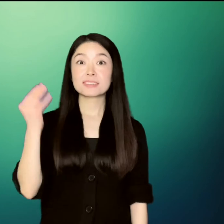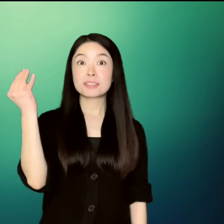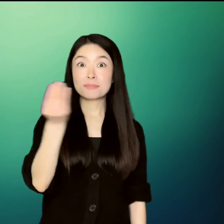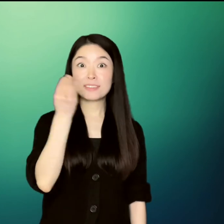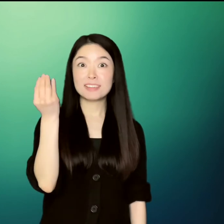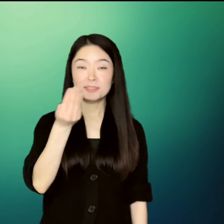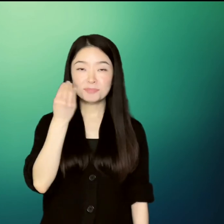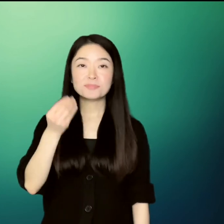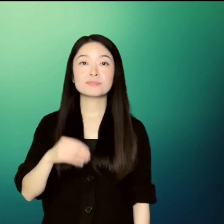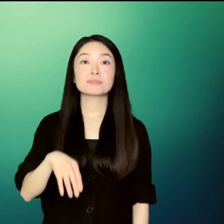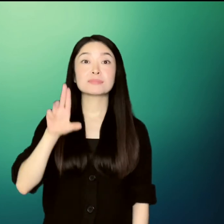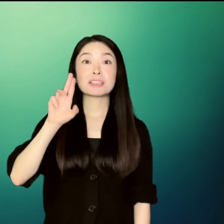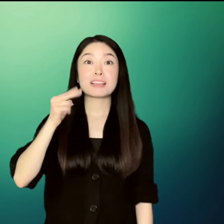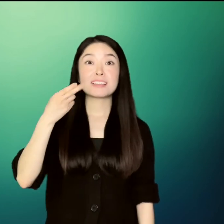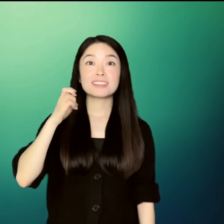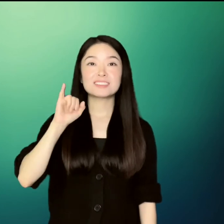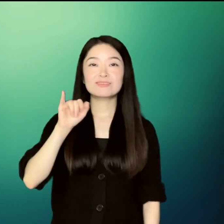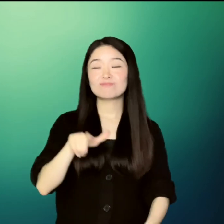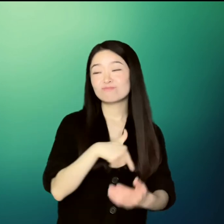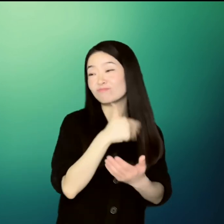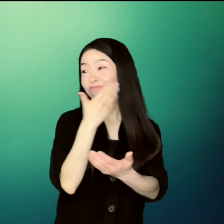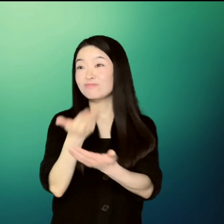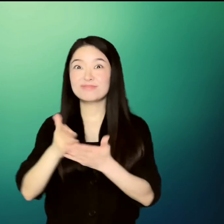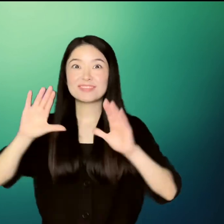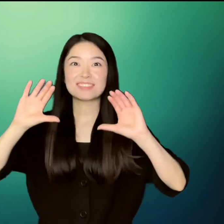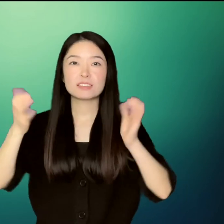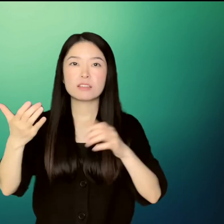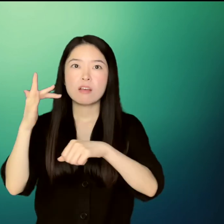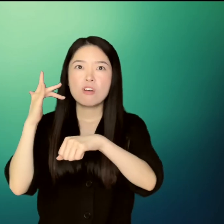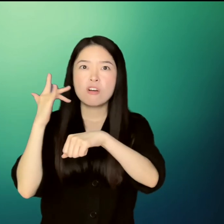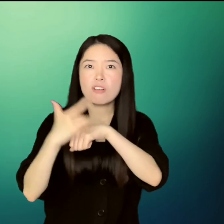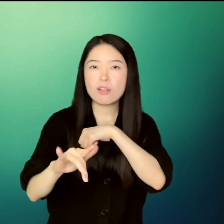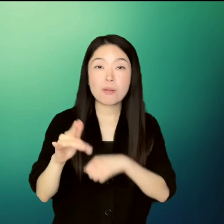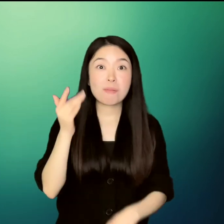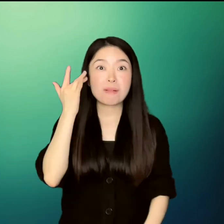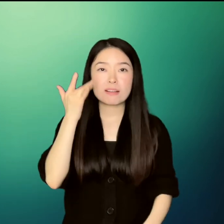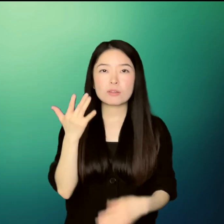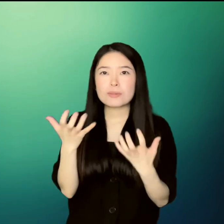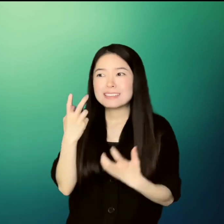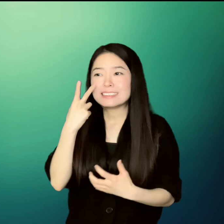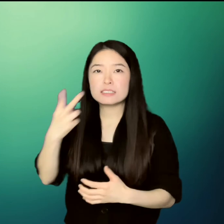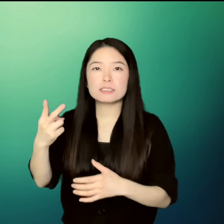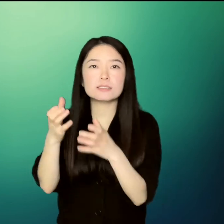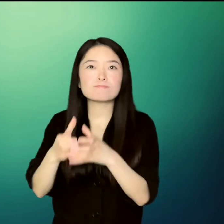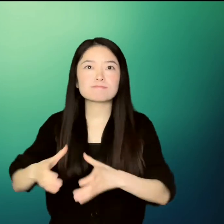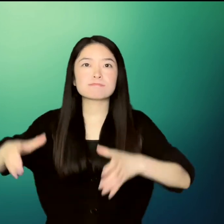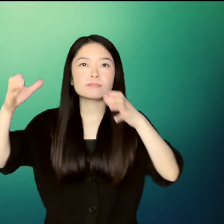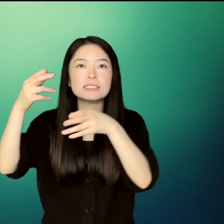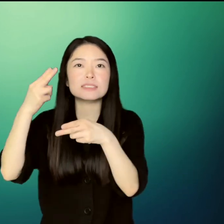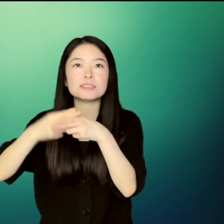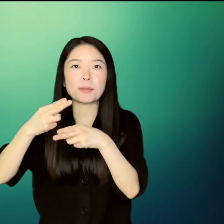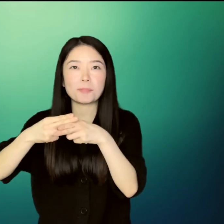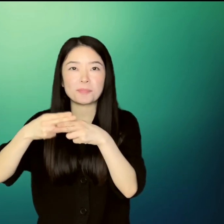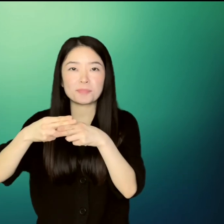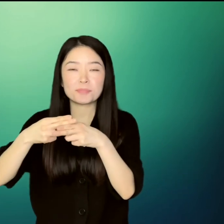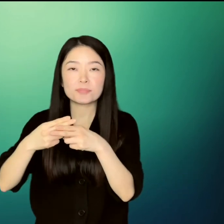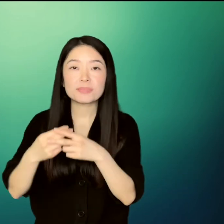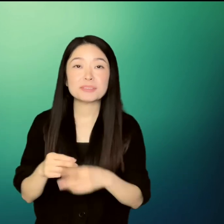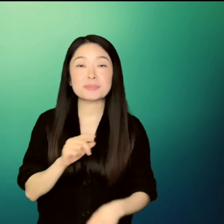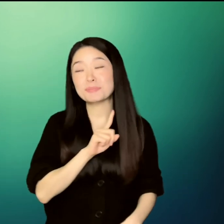On Monday, Un He came to class early to look at the names one last time.